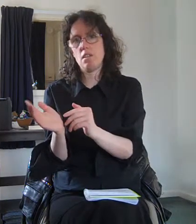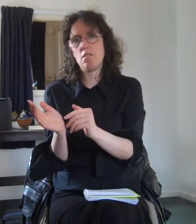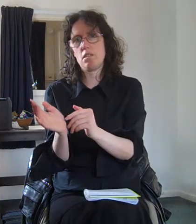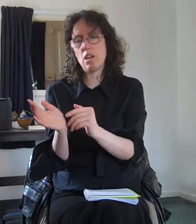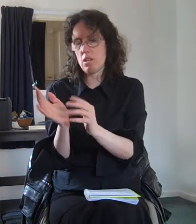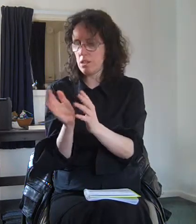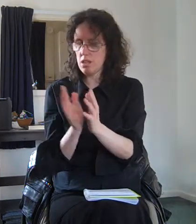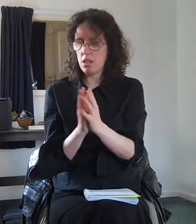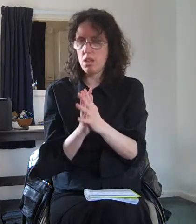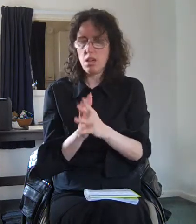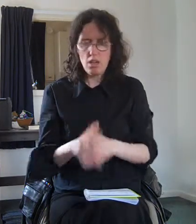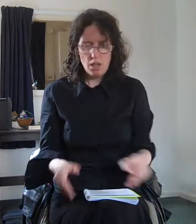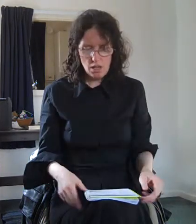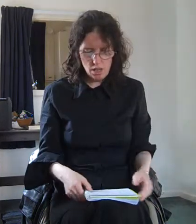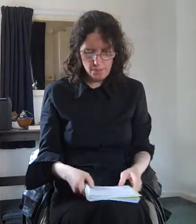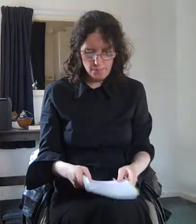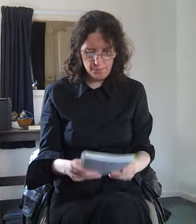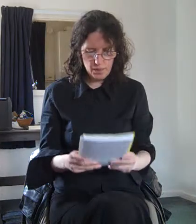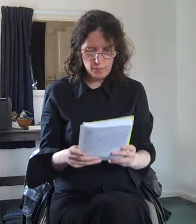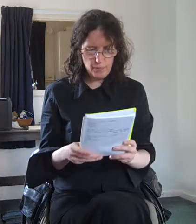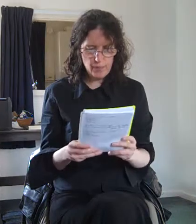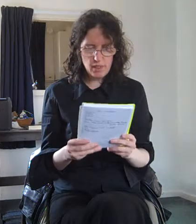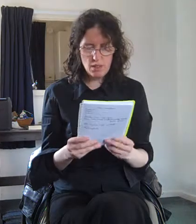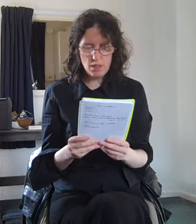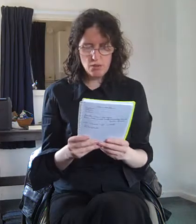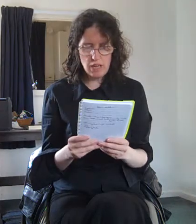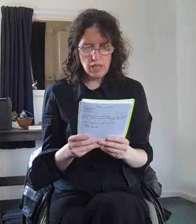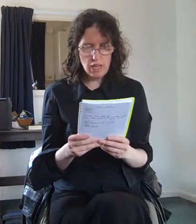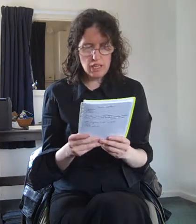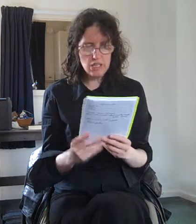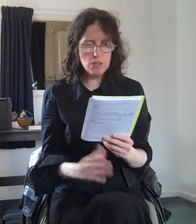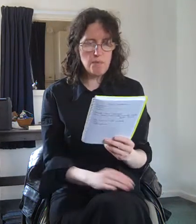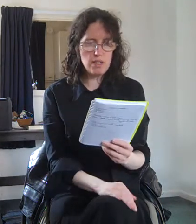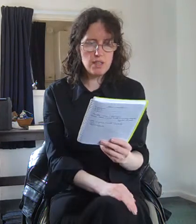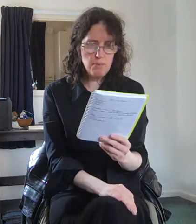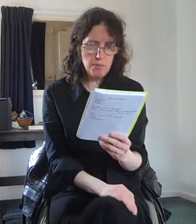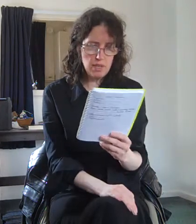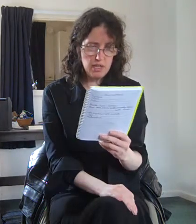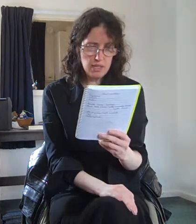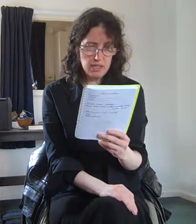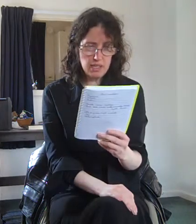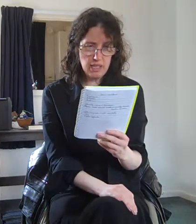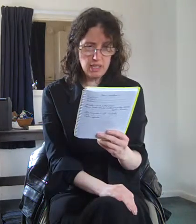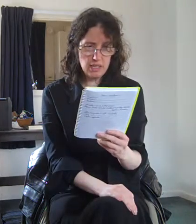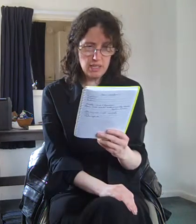task um okay so myth number six